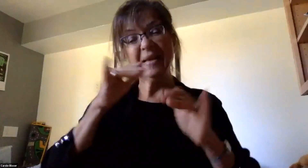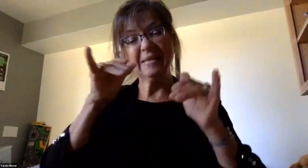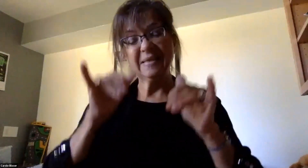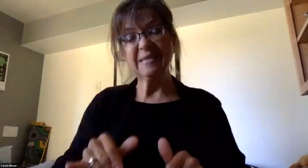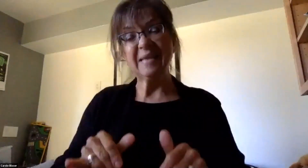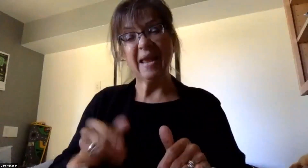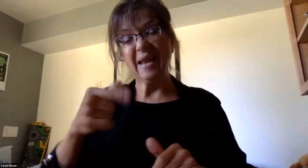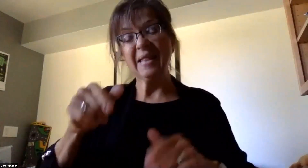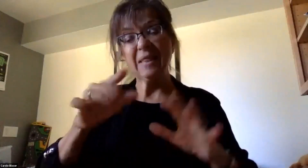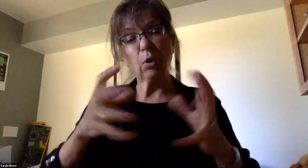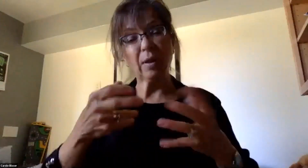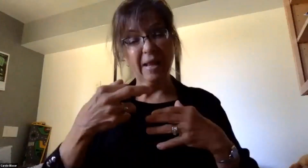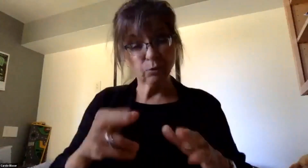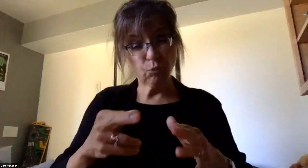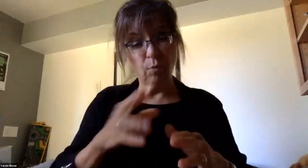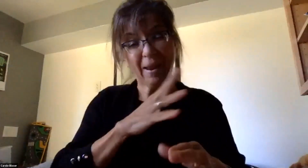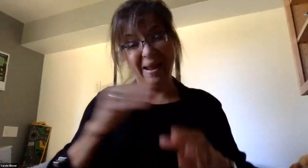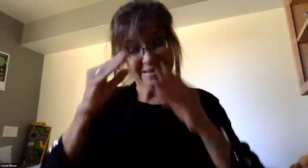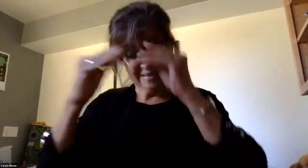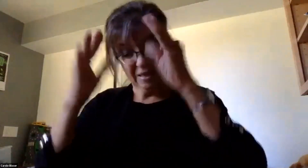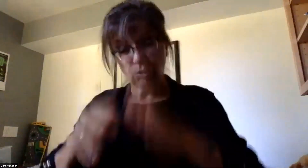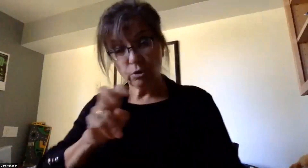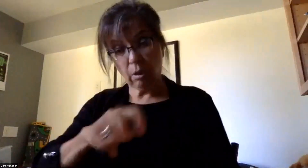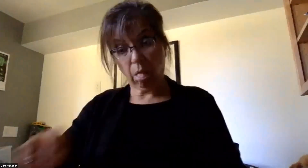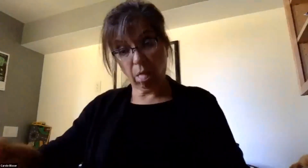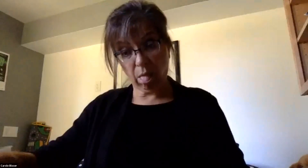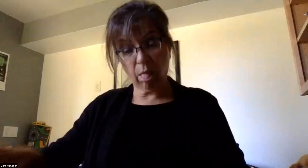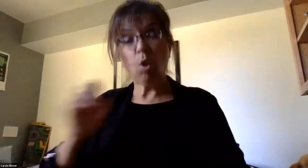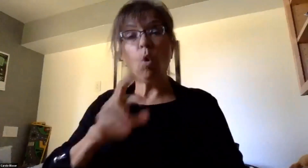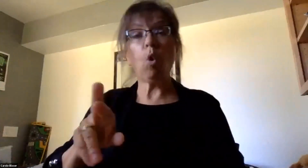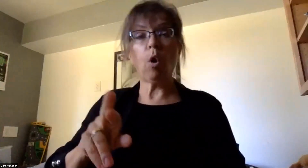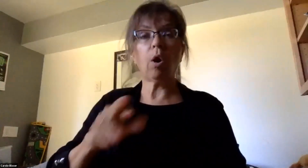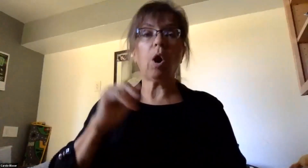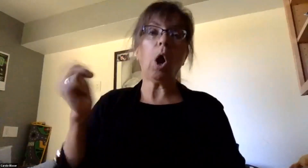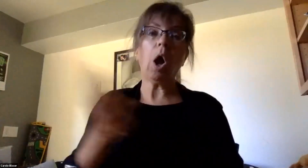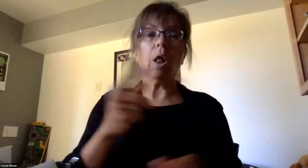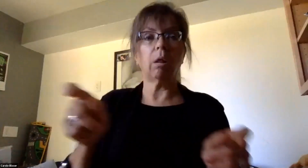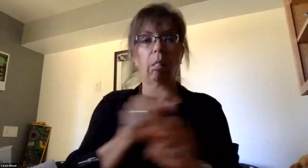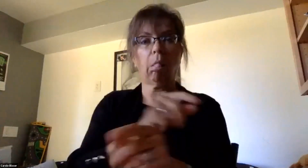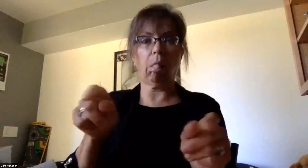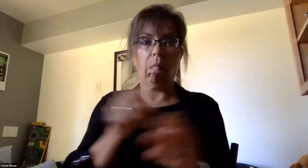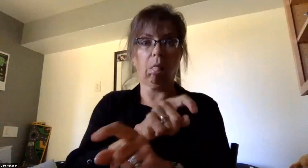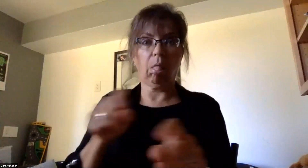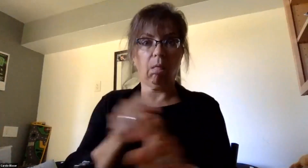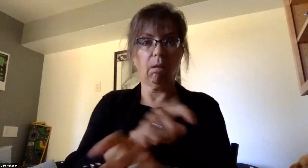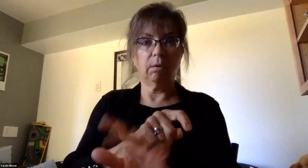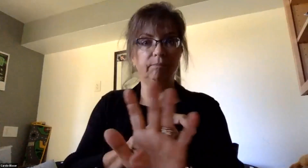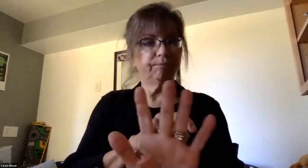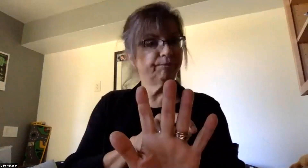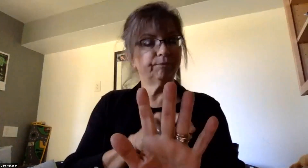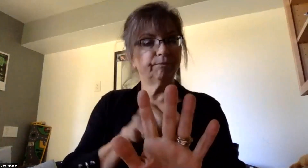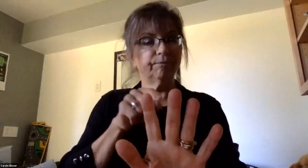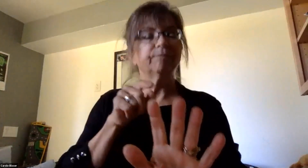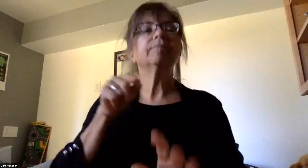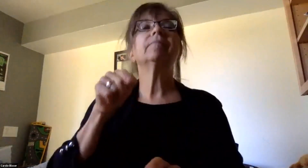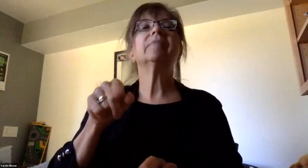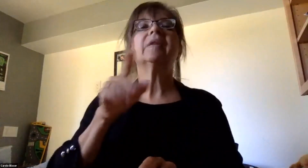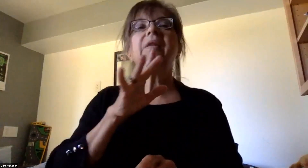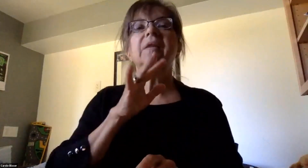and teachers move from class to class? Or will the D transition? This is specifically asked for elementary students.